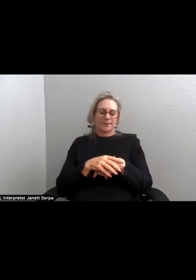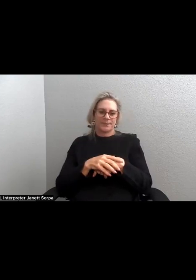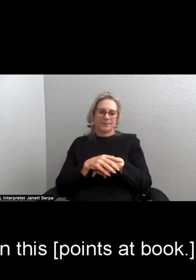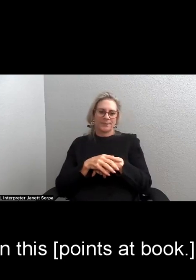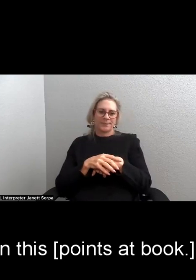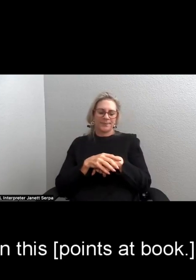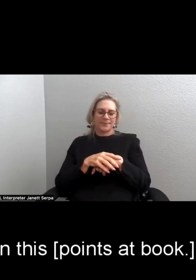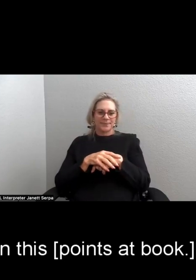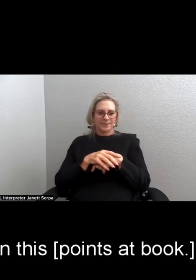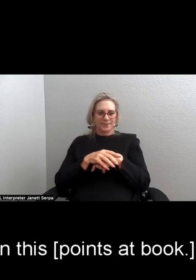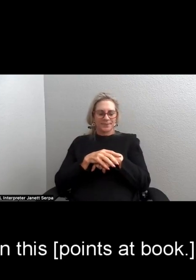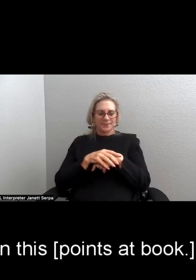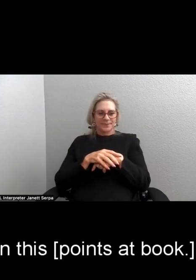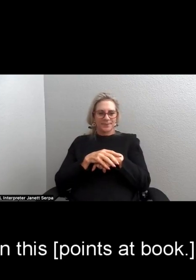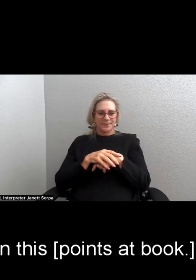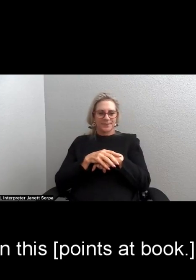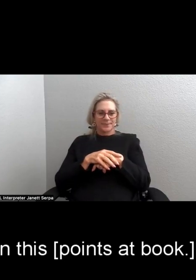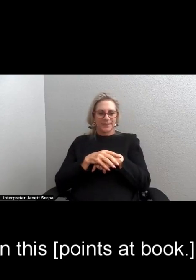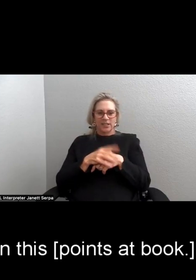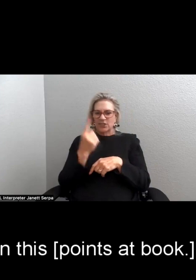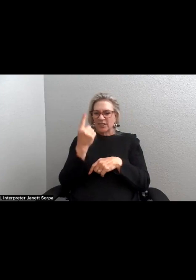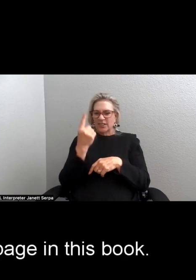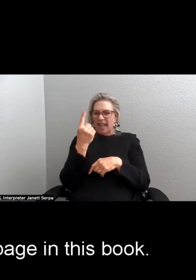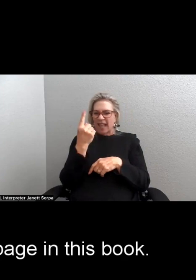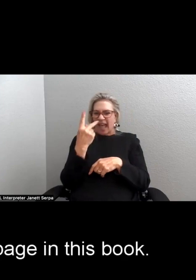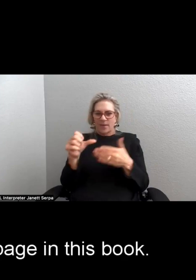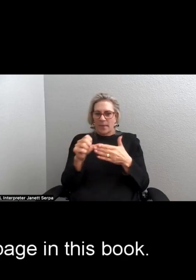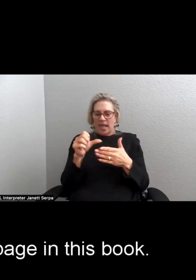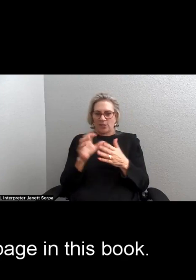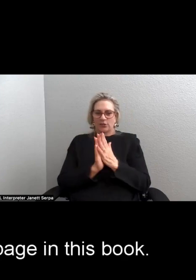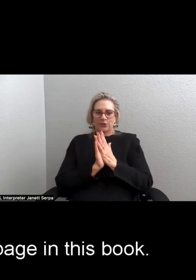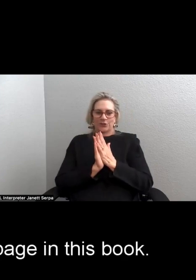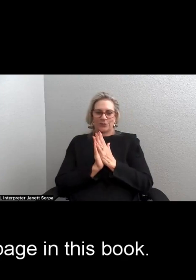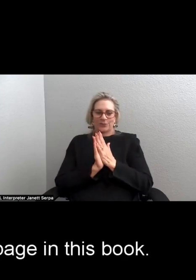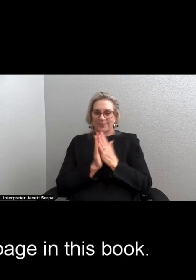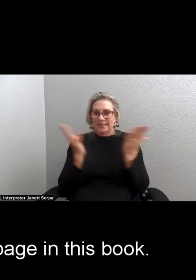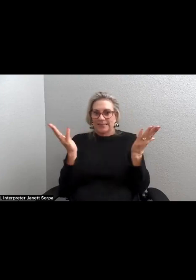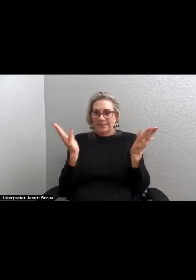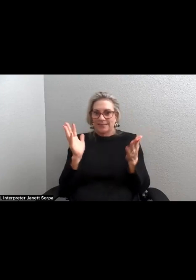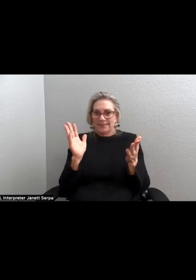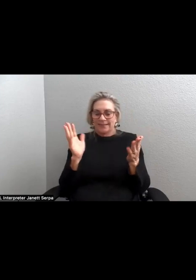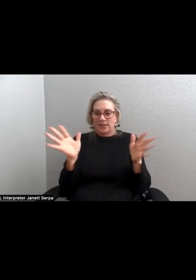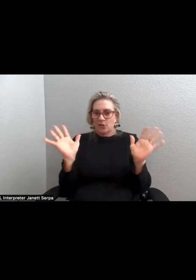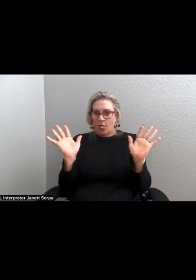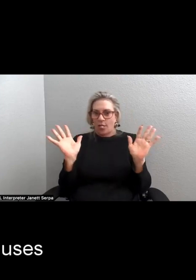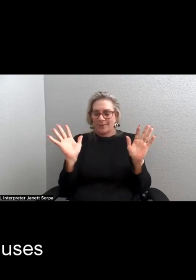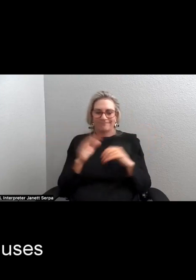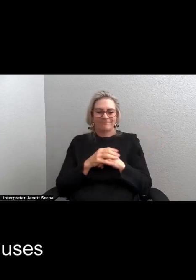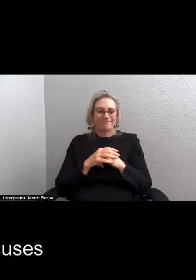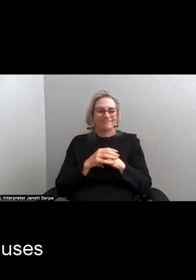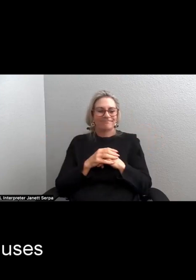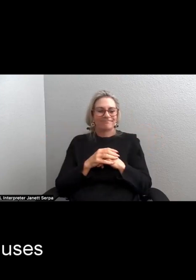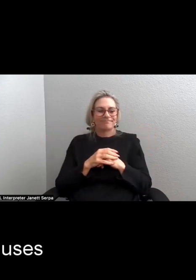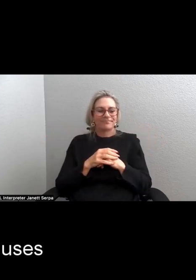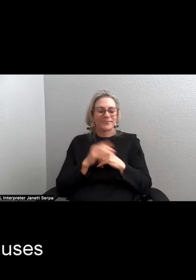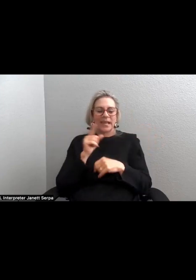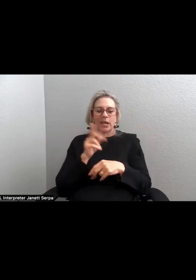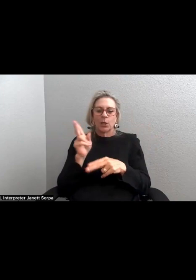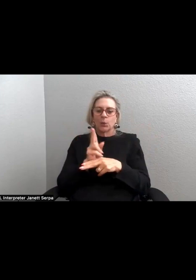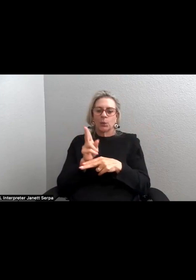and it's literally half a page in this. This is it, just half a page in this book. and it uses